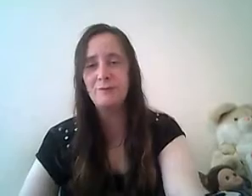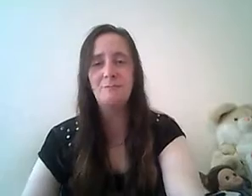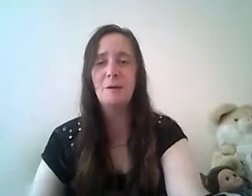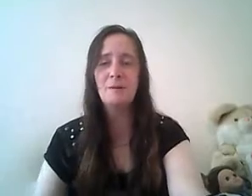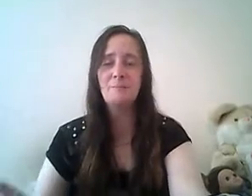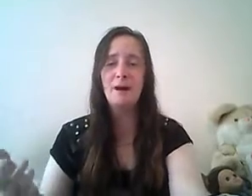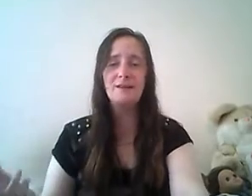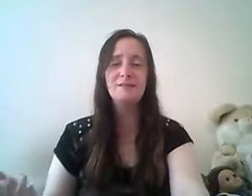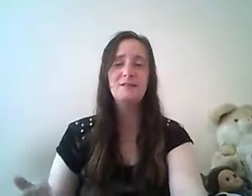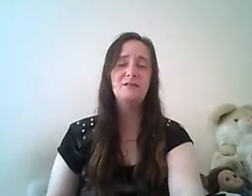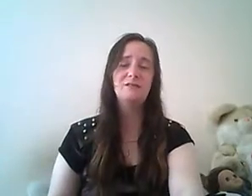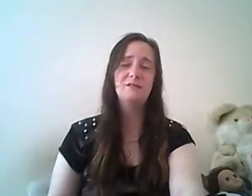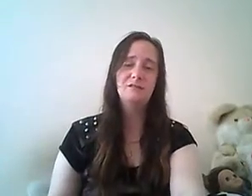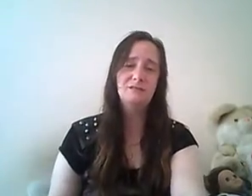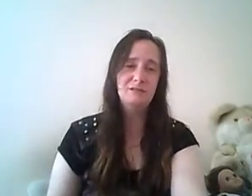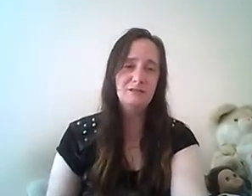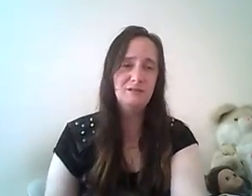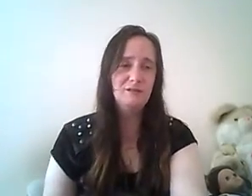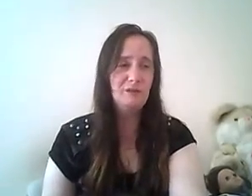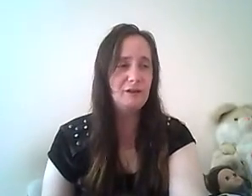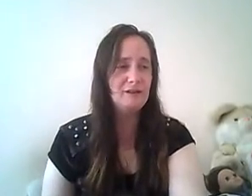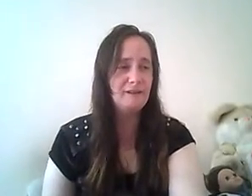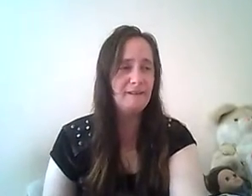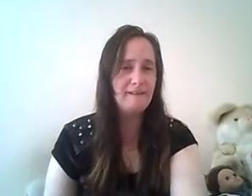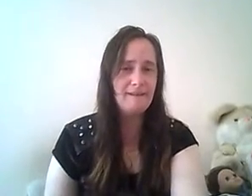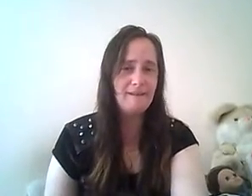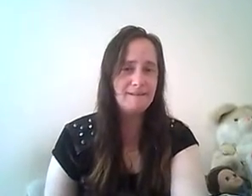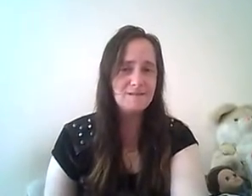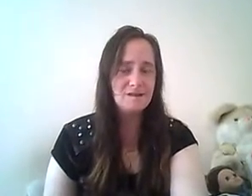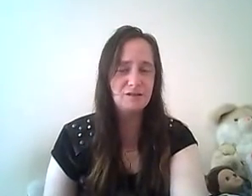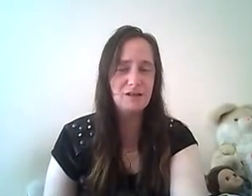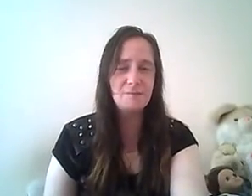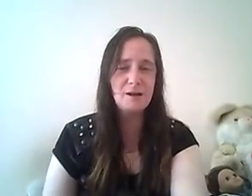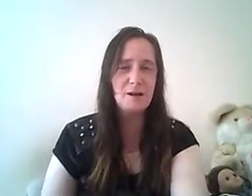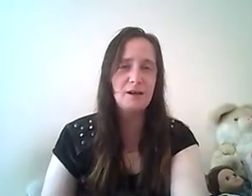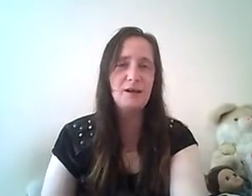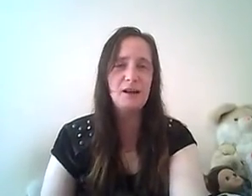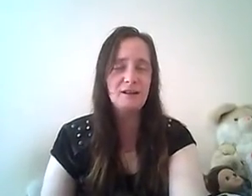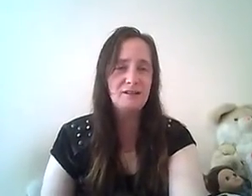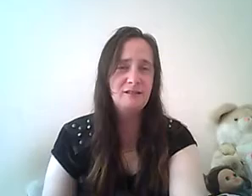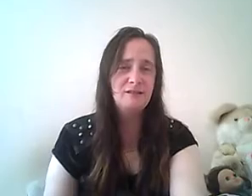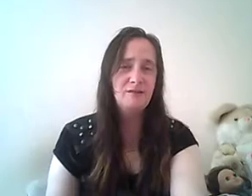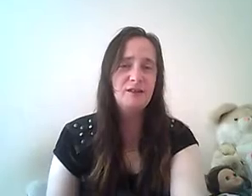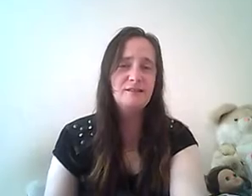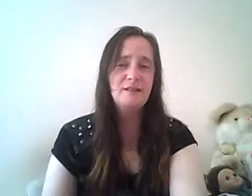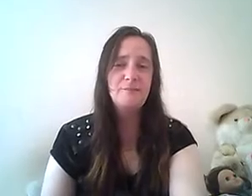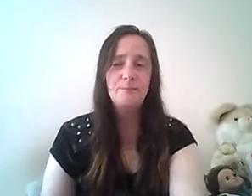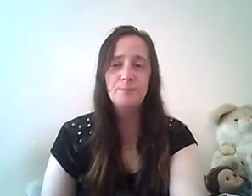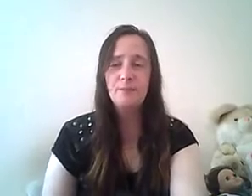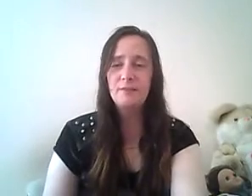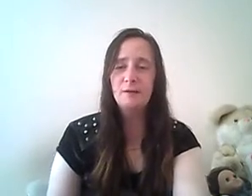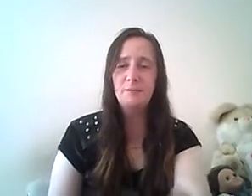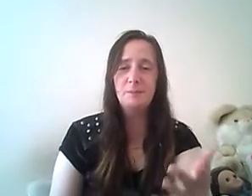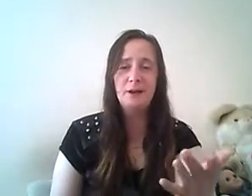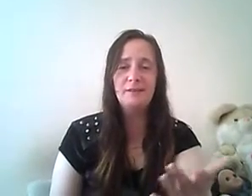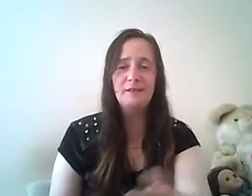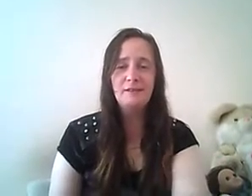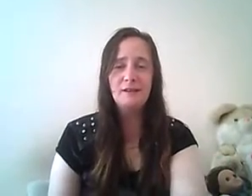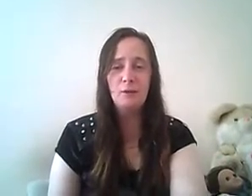maybe embarrassing or that because he can't be like he can't hit it if he does then he'll be branded a